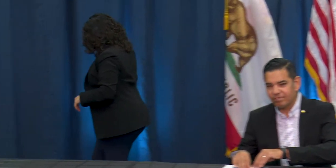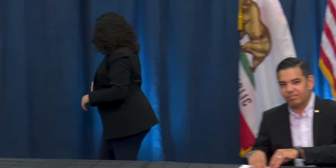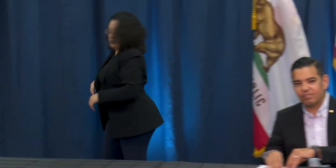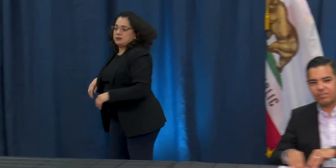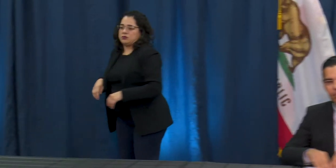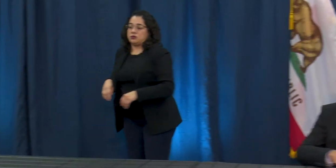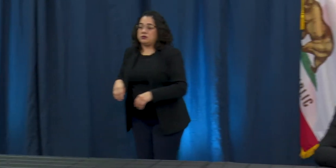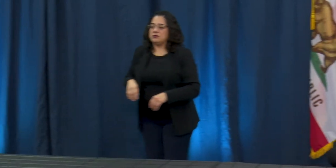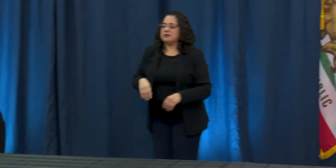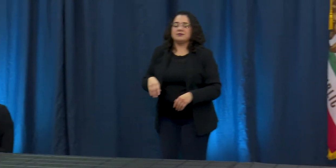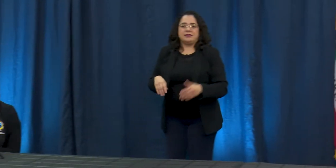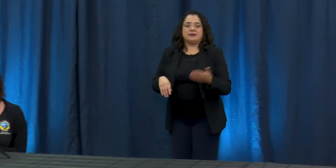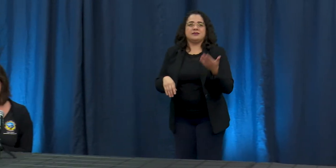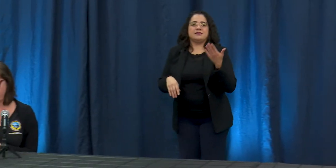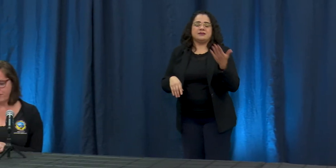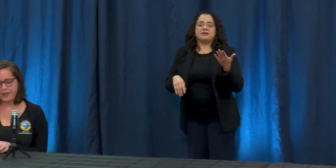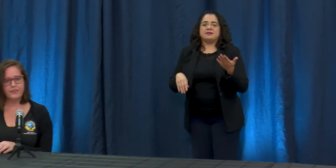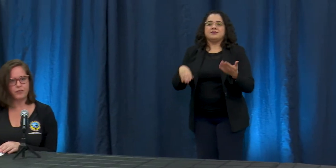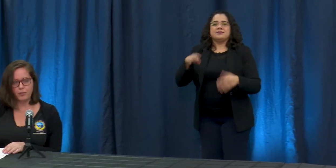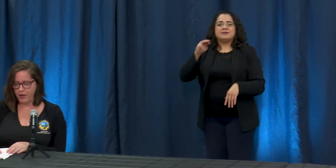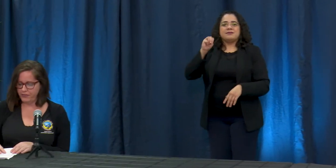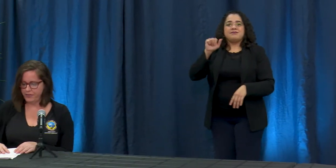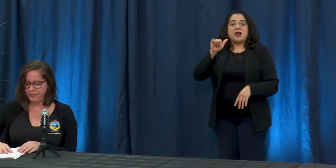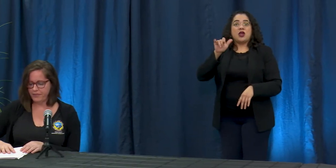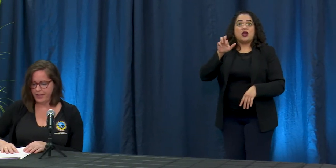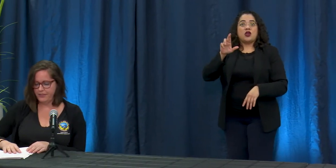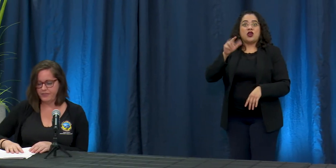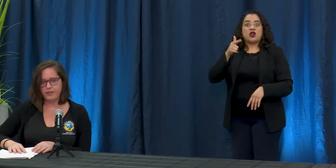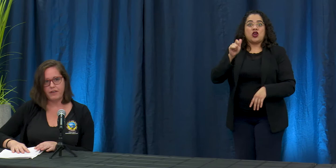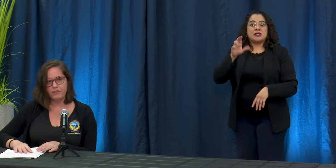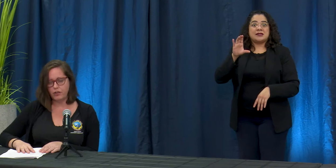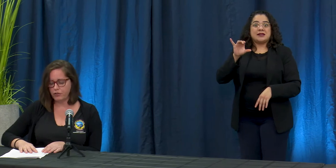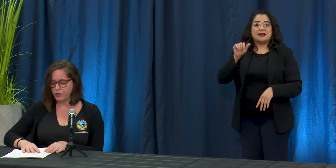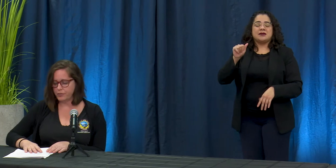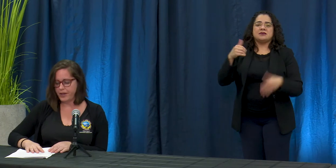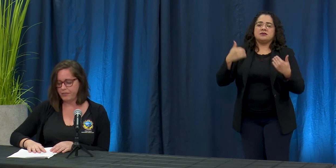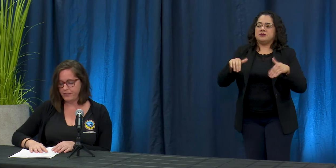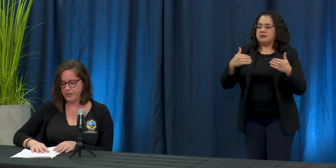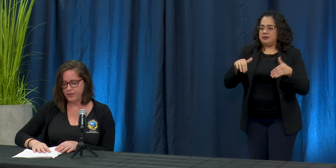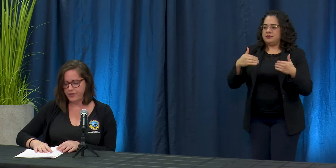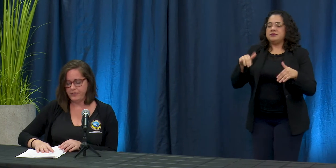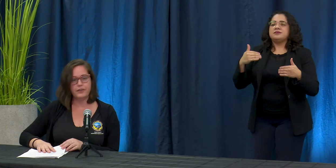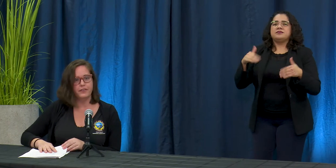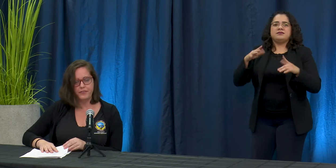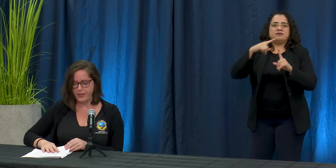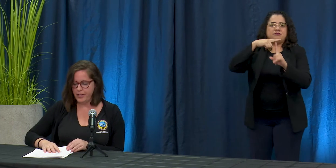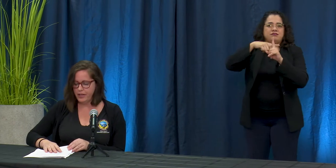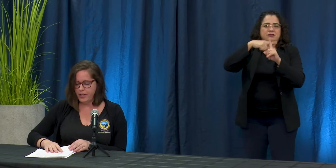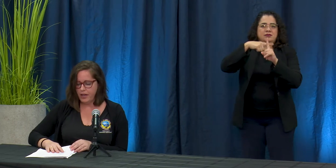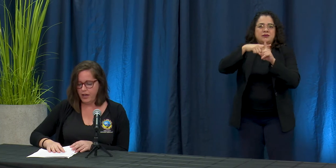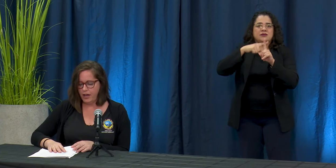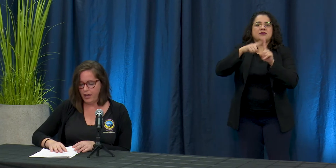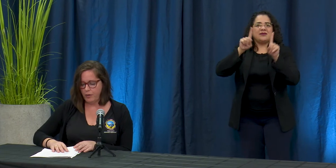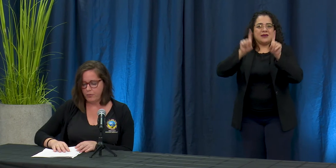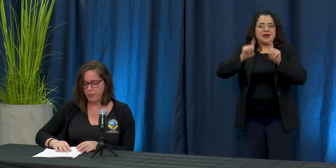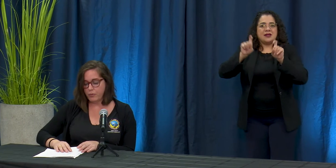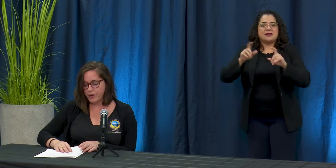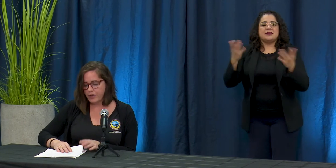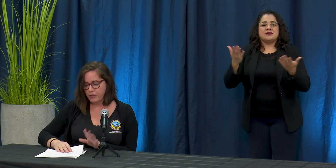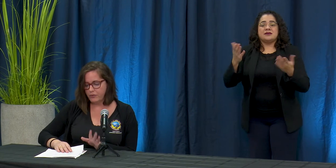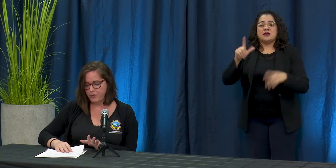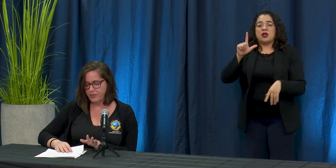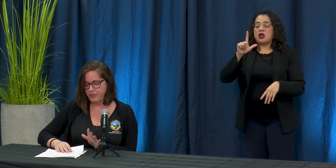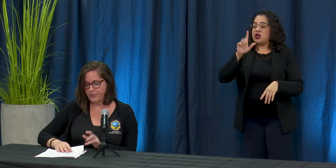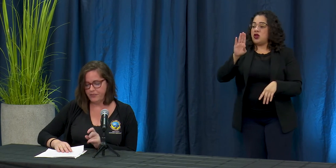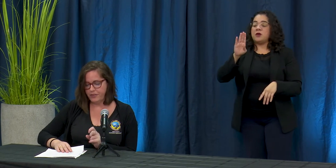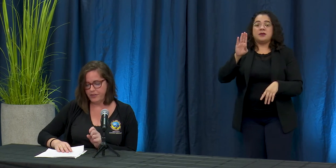As Mayor Garcia mentioned, we've had several positive cases at five long-term care facilities here in the city. We're